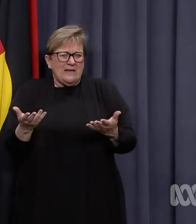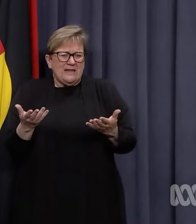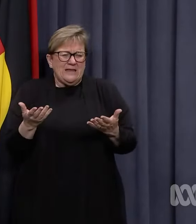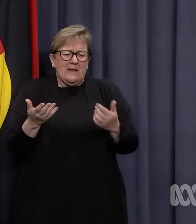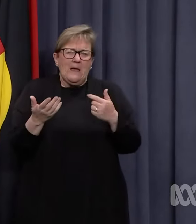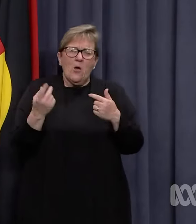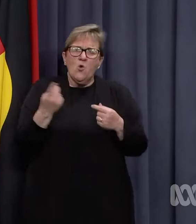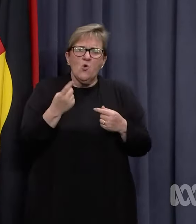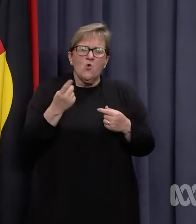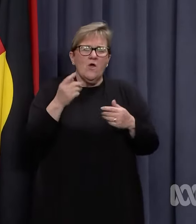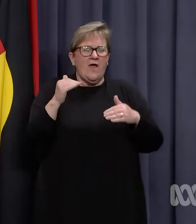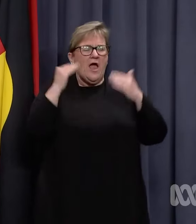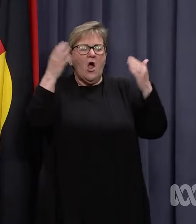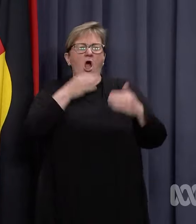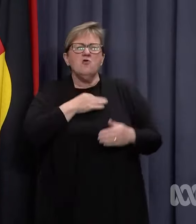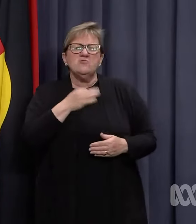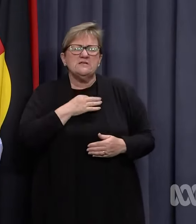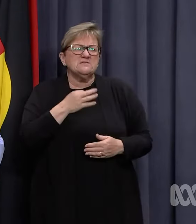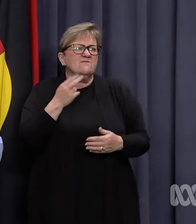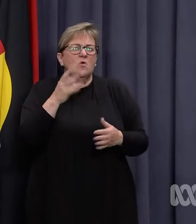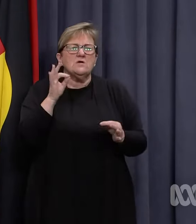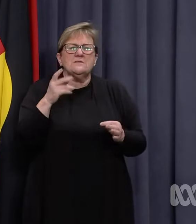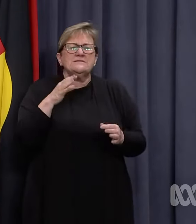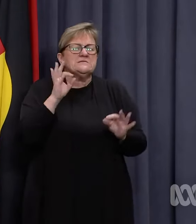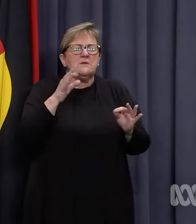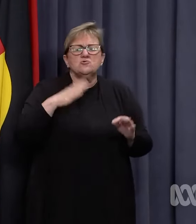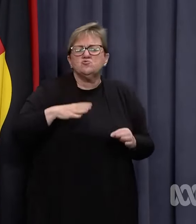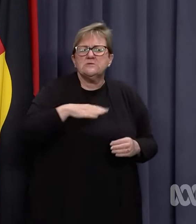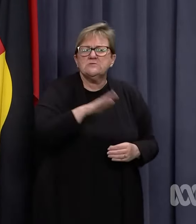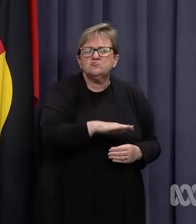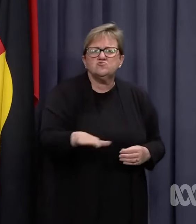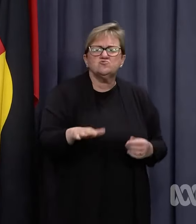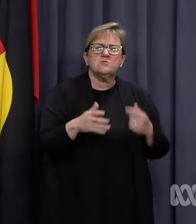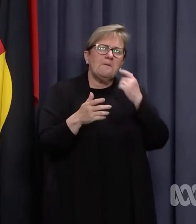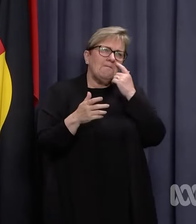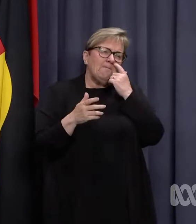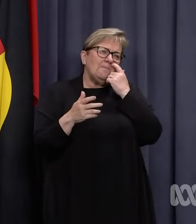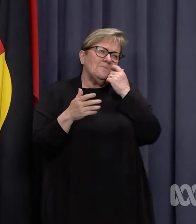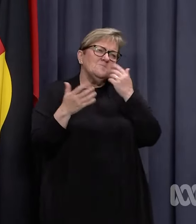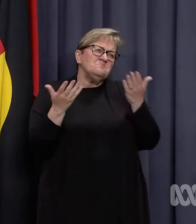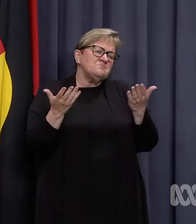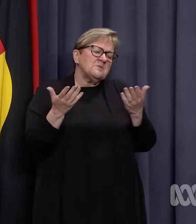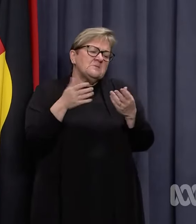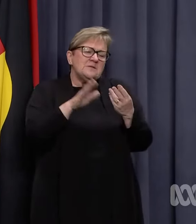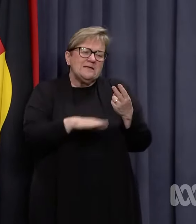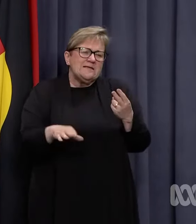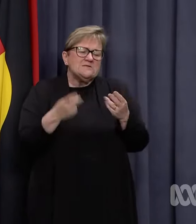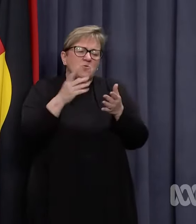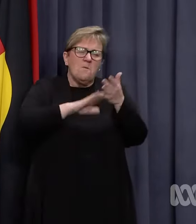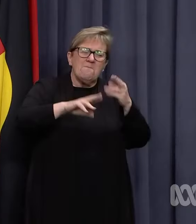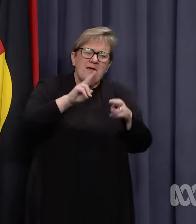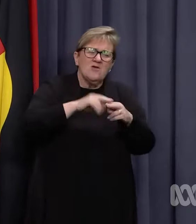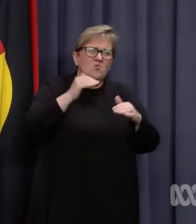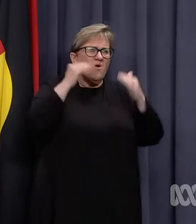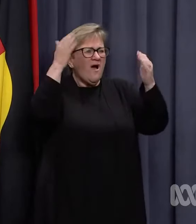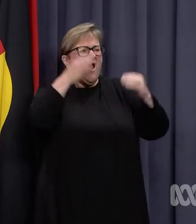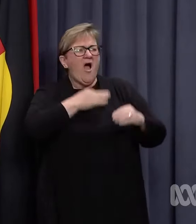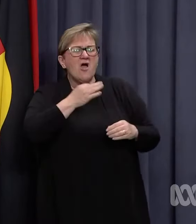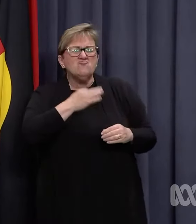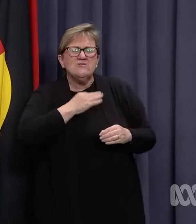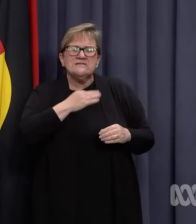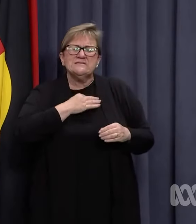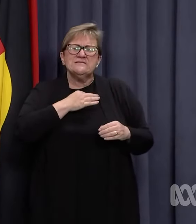particularly who are at high risk for whatever reason, special needs kids or parents with high-risk